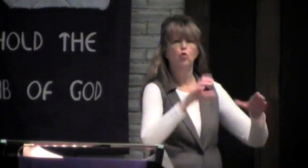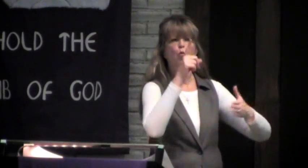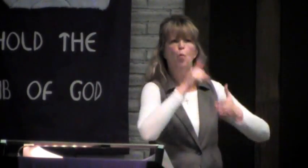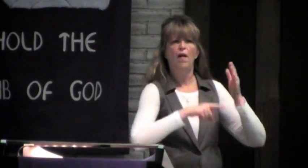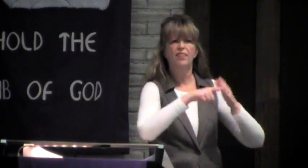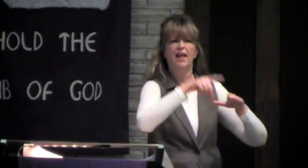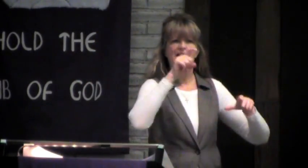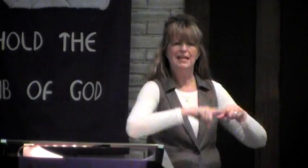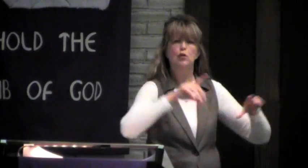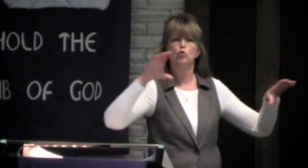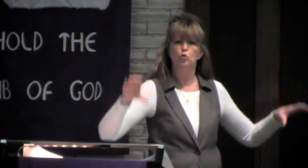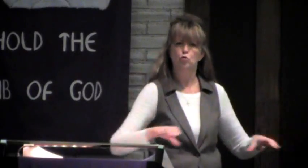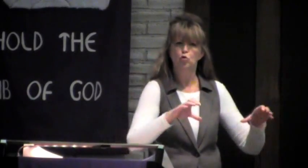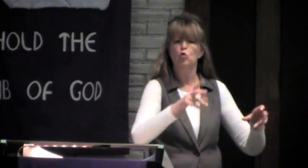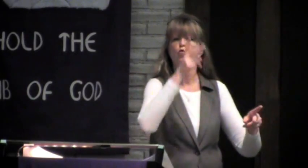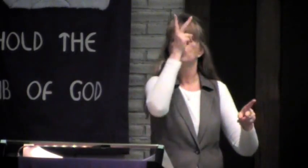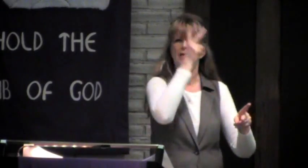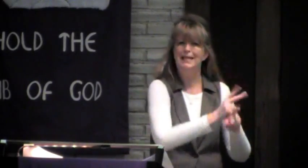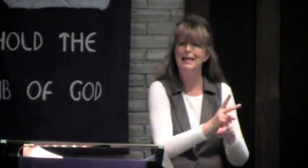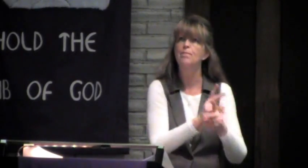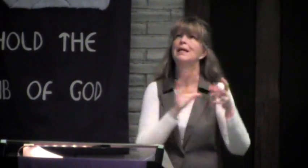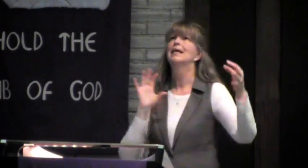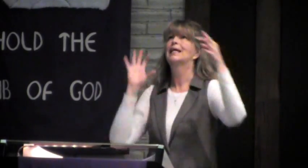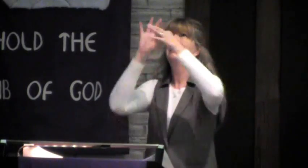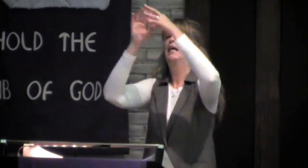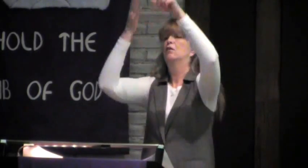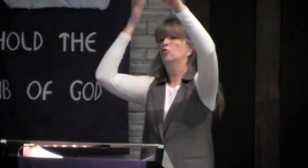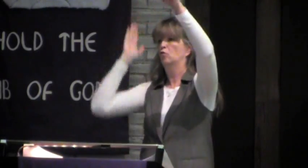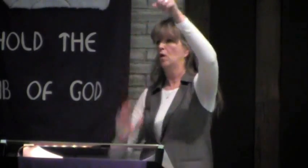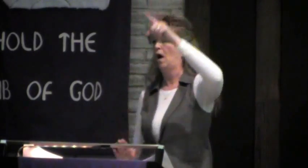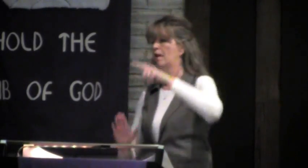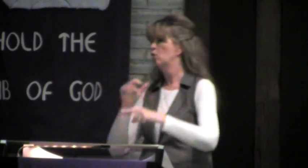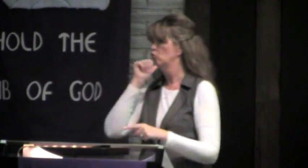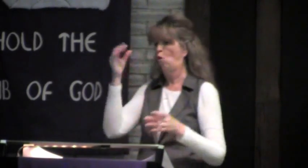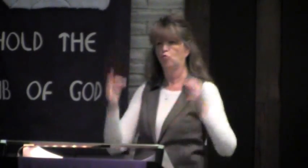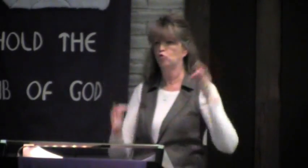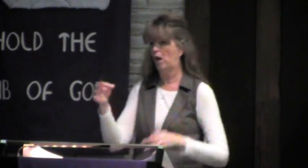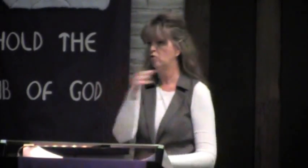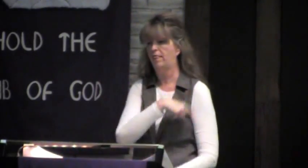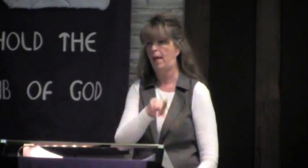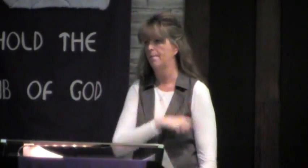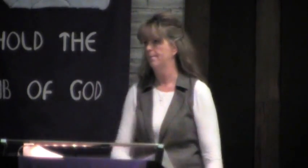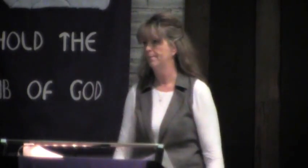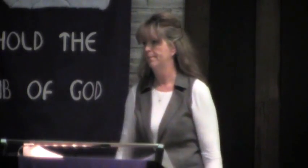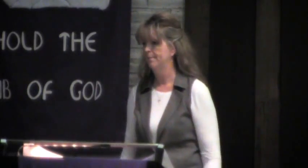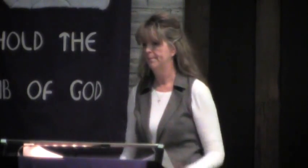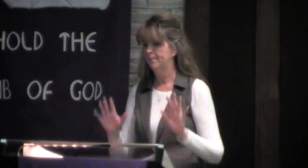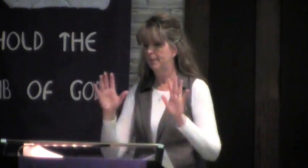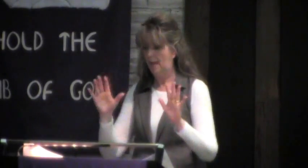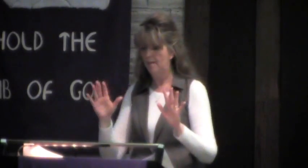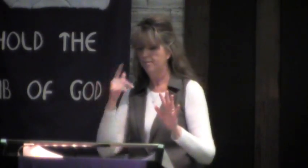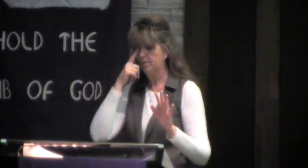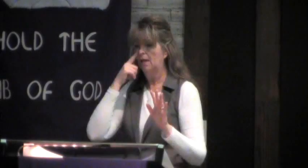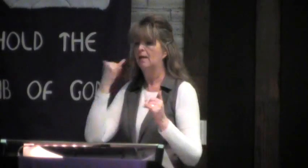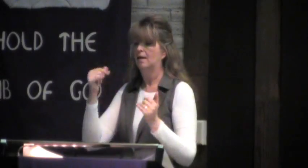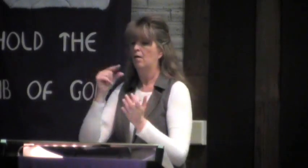alcoholic tendencies. So people do whatever they need to do to keep their relationship with God intact.